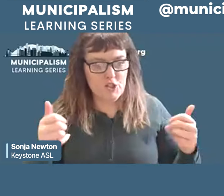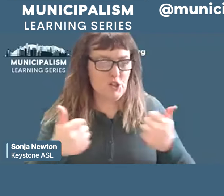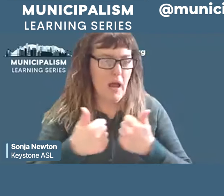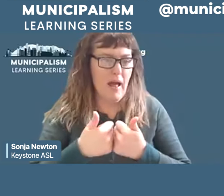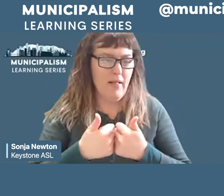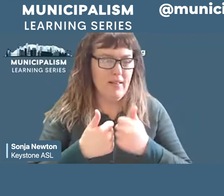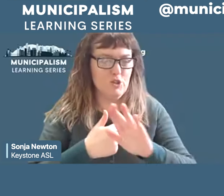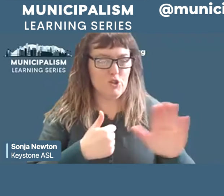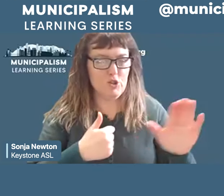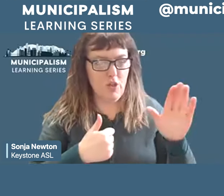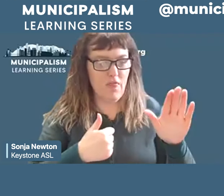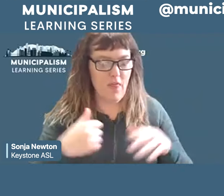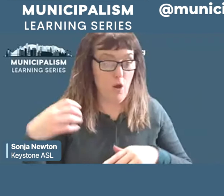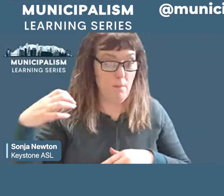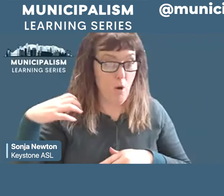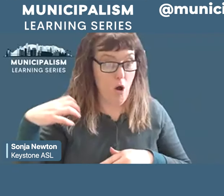power of the state.